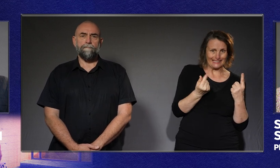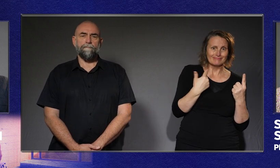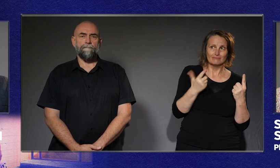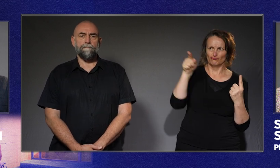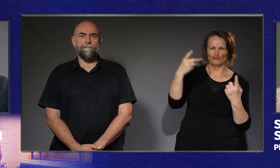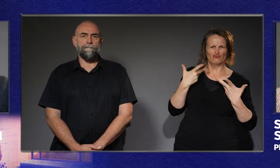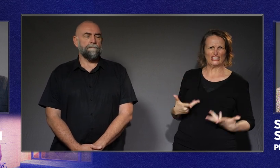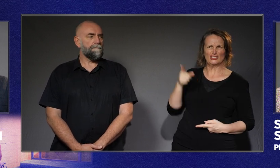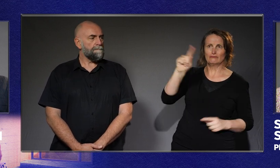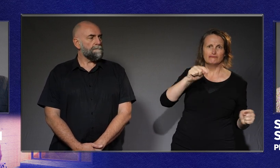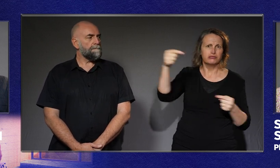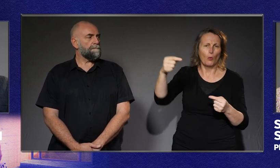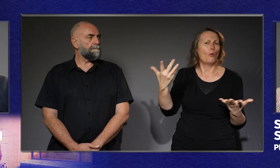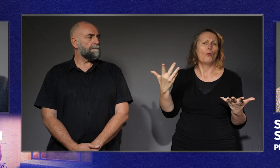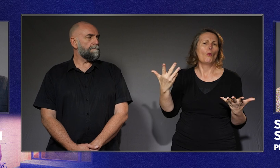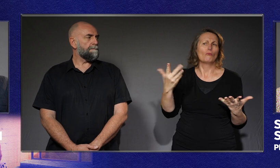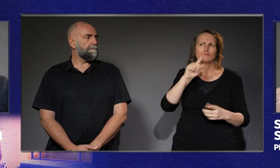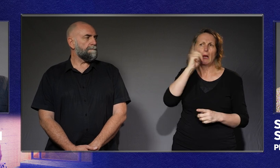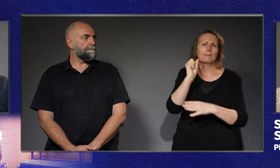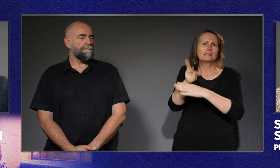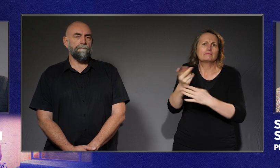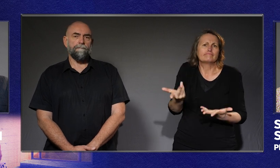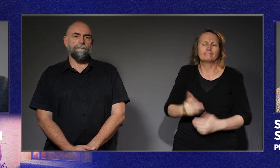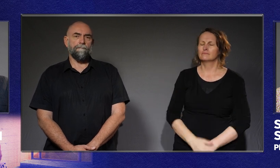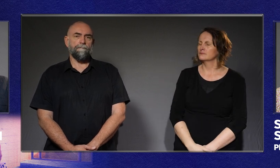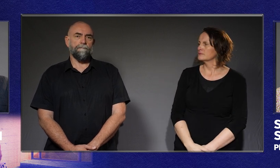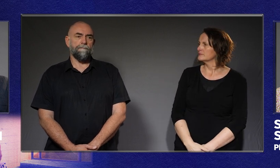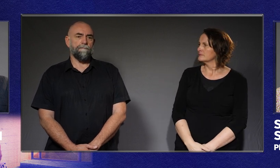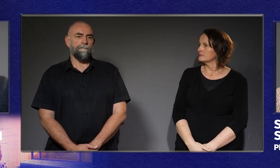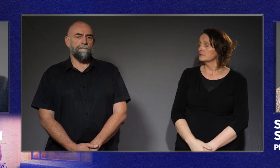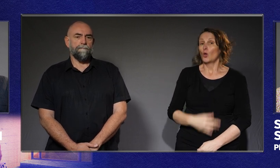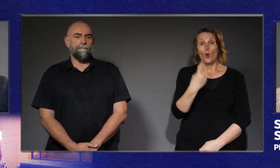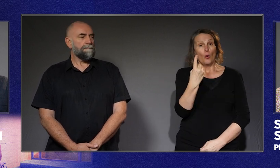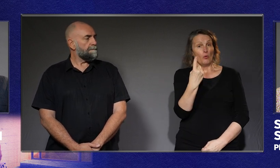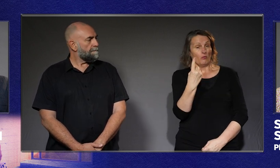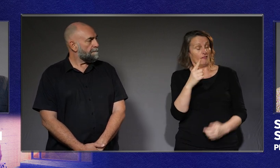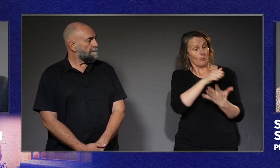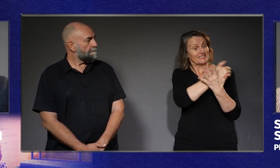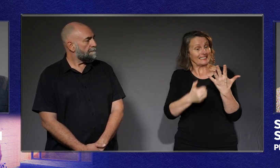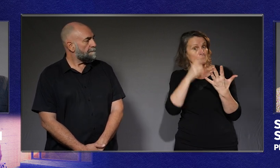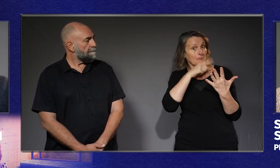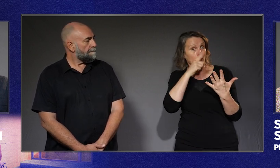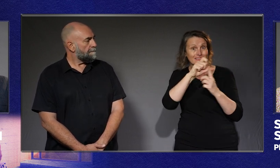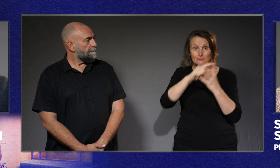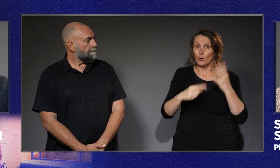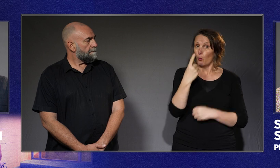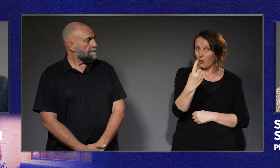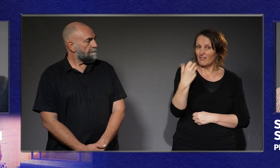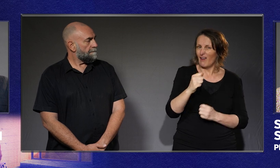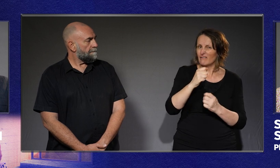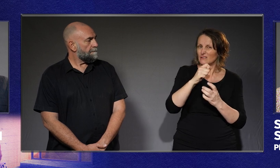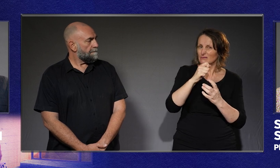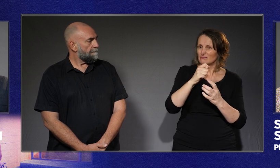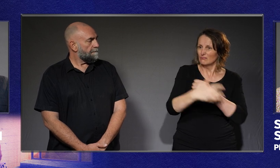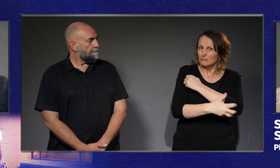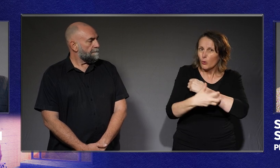One in six people living with a disability also live in poverty. So having to find tens of thousands